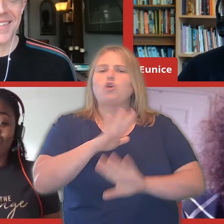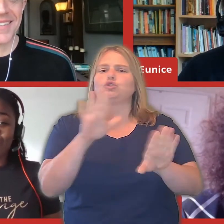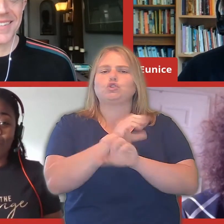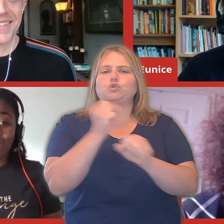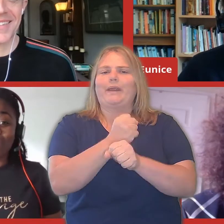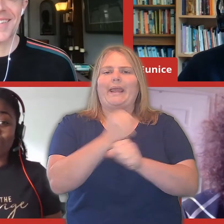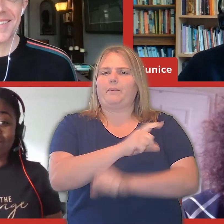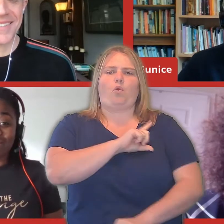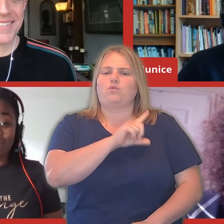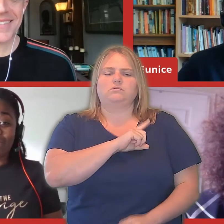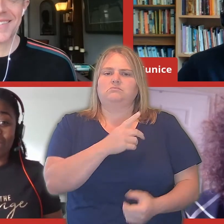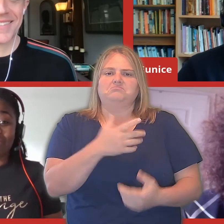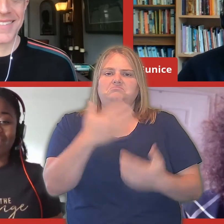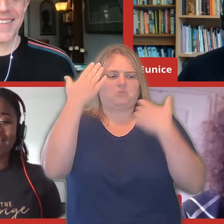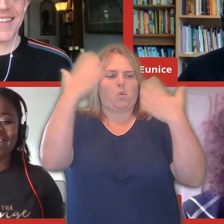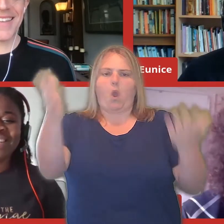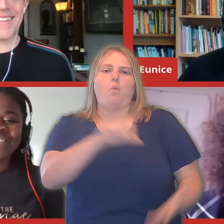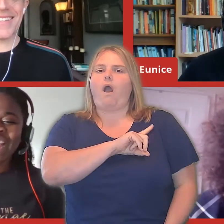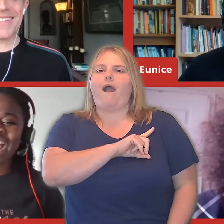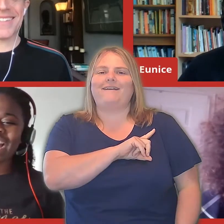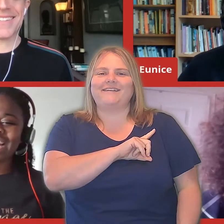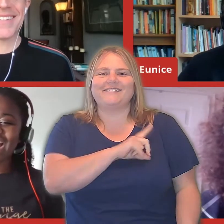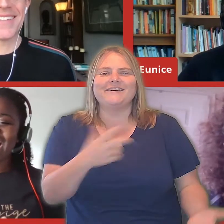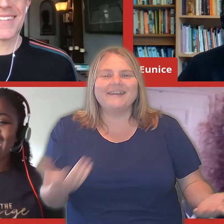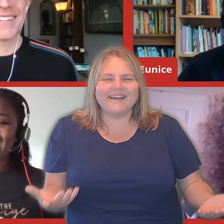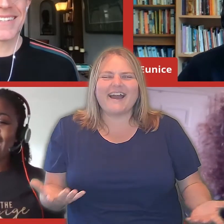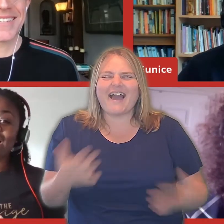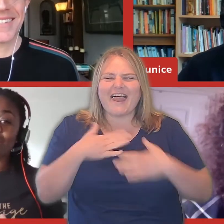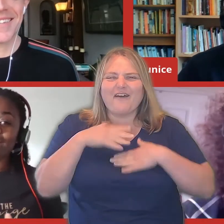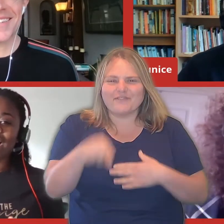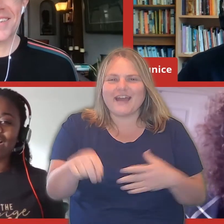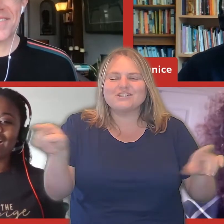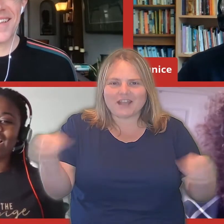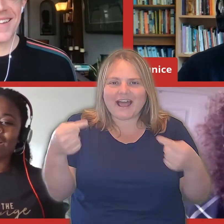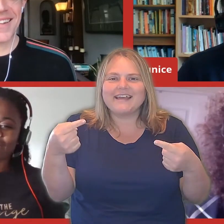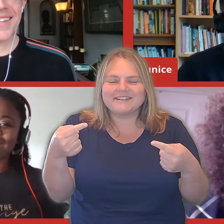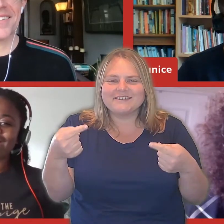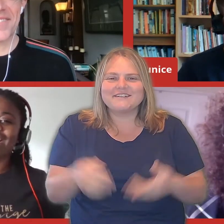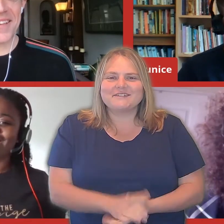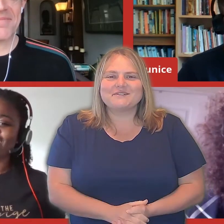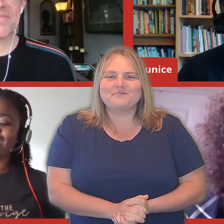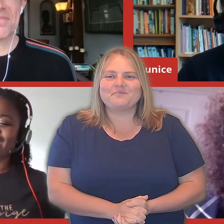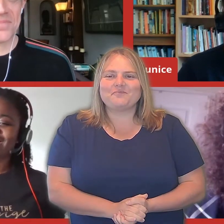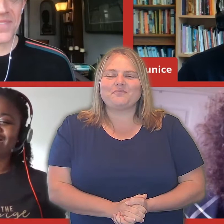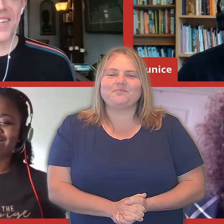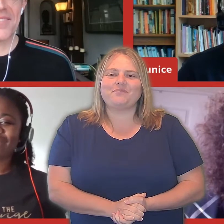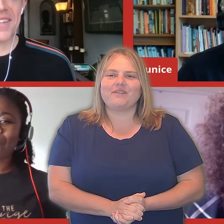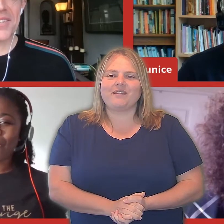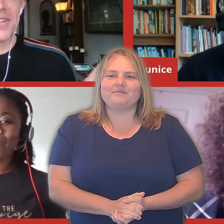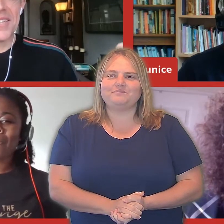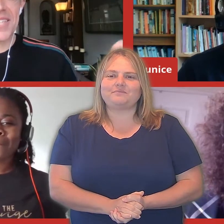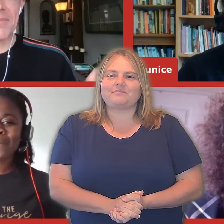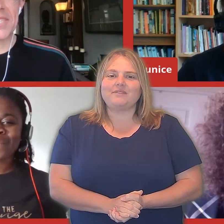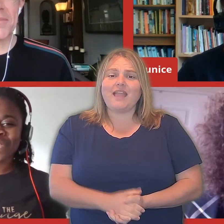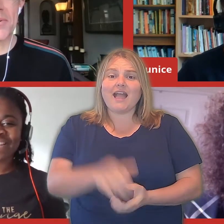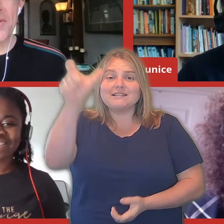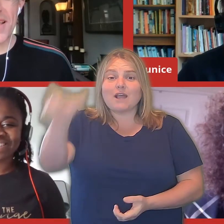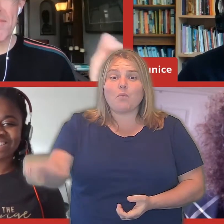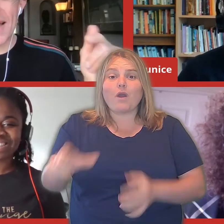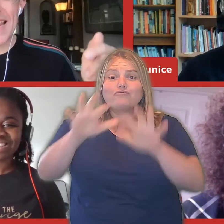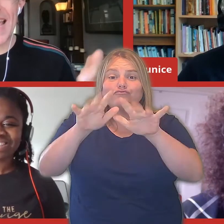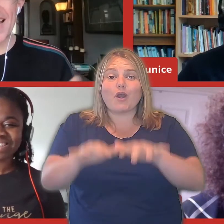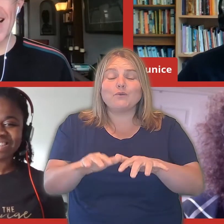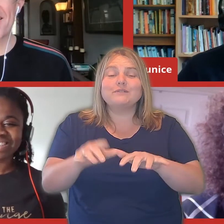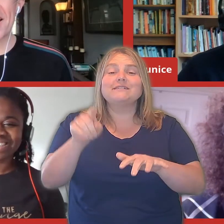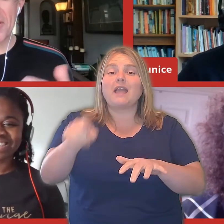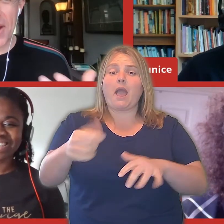don't get it. I don't know why we do it, so I'm not doing it. I love that. I love that challenge. Yeah. I love that too. Someone wrote